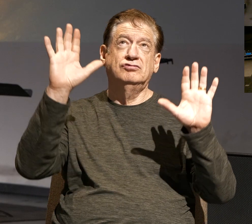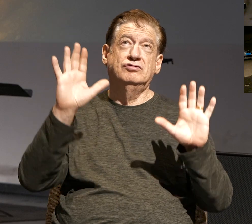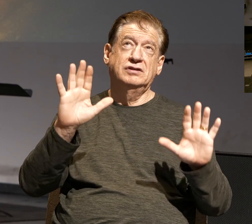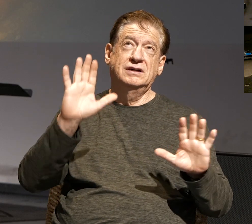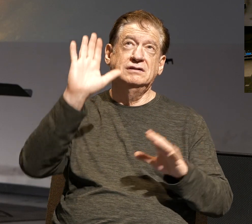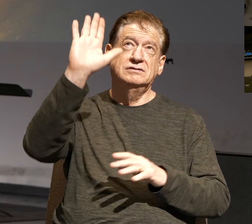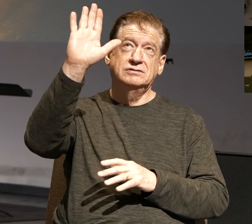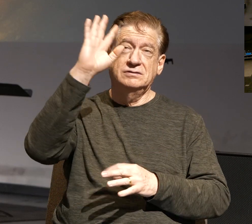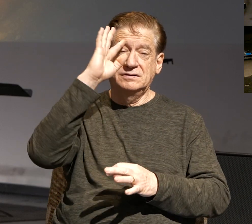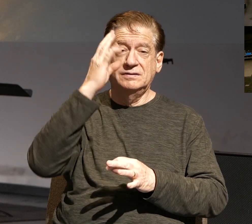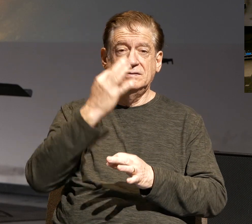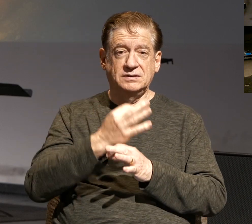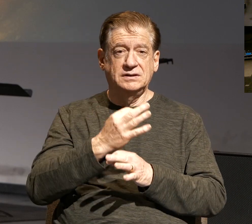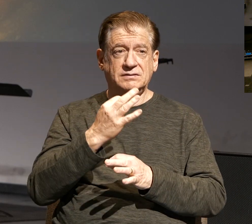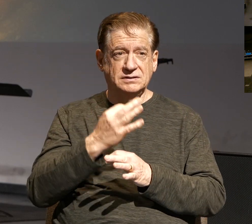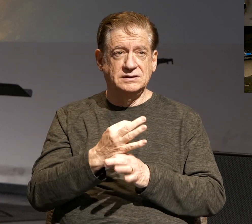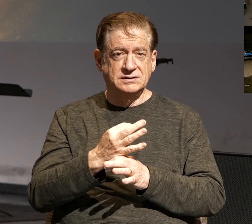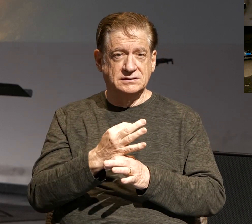faithfulness.